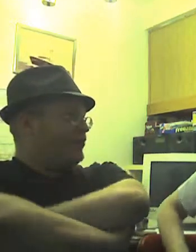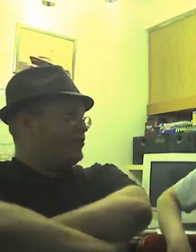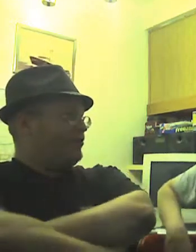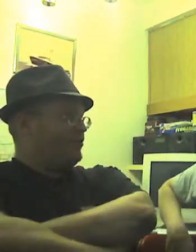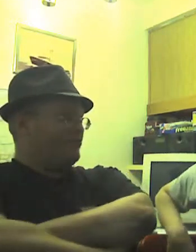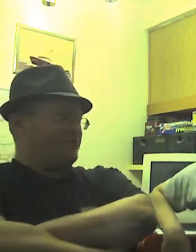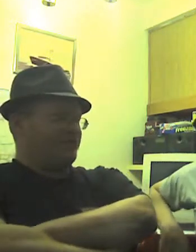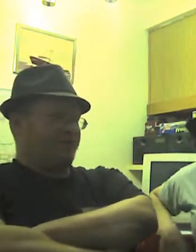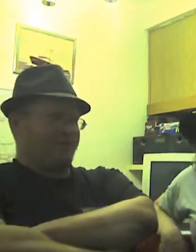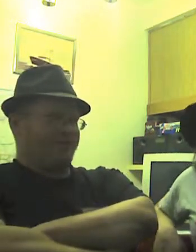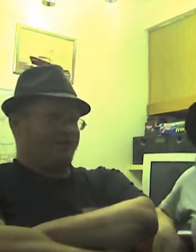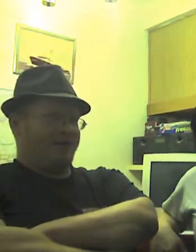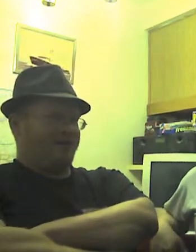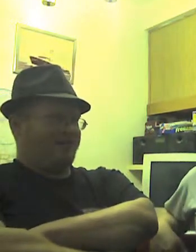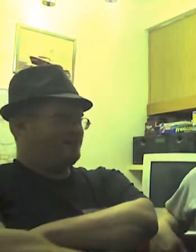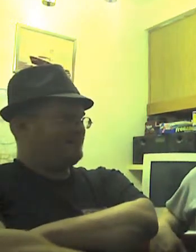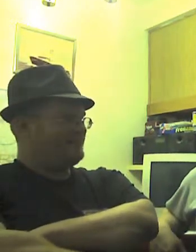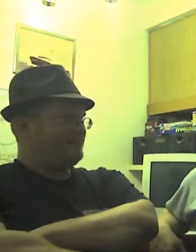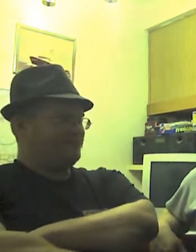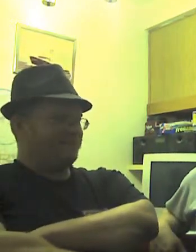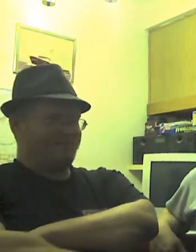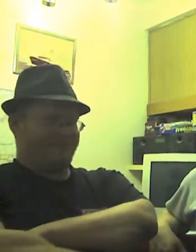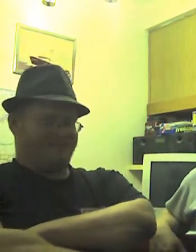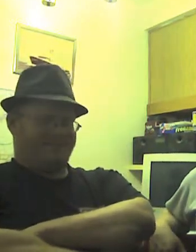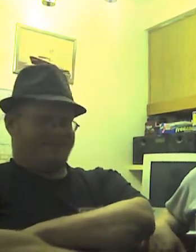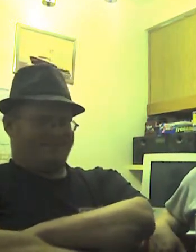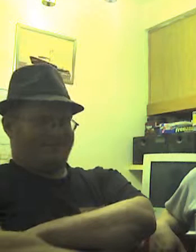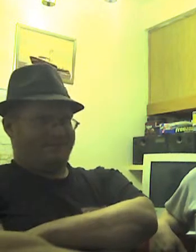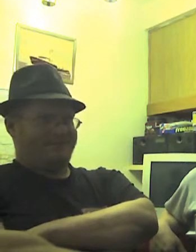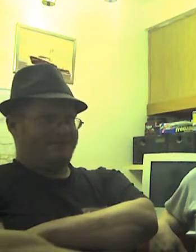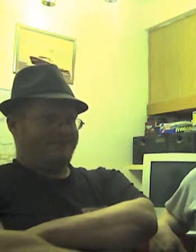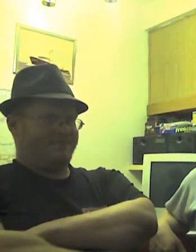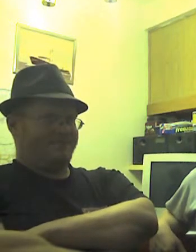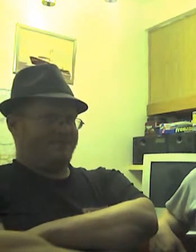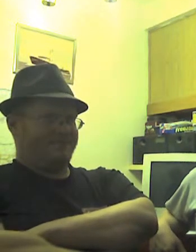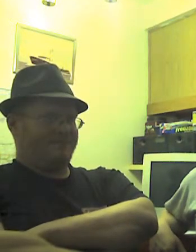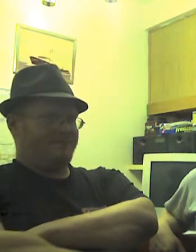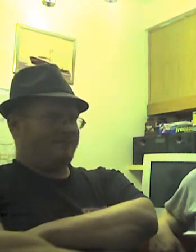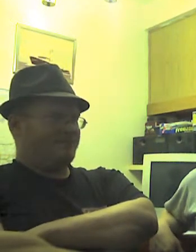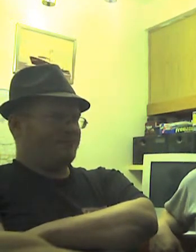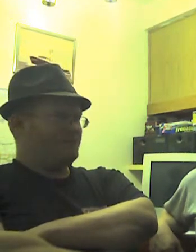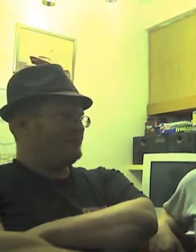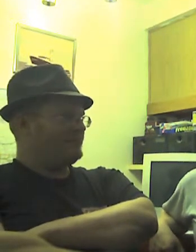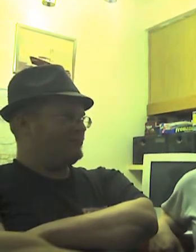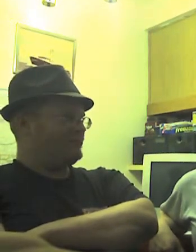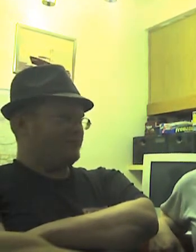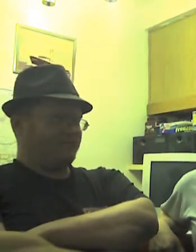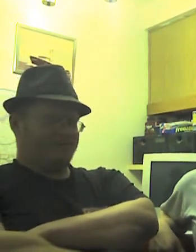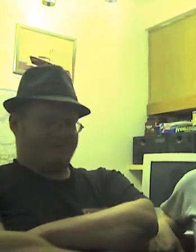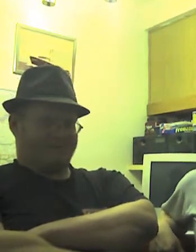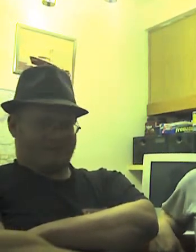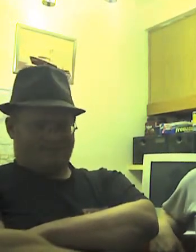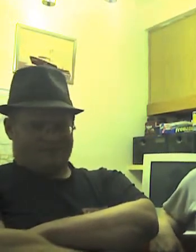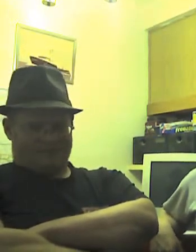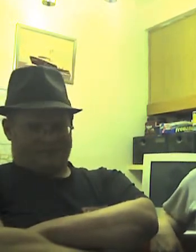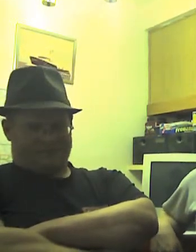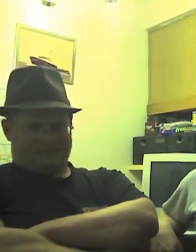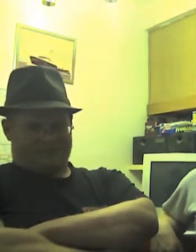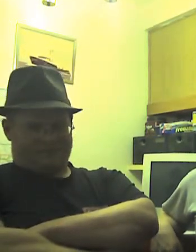Fern Grows, which you wanted to read. Yes, I was going to say something about it to you all, including, uh, my friend who, uh, likes that movie A